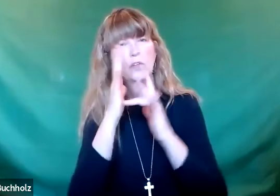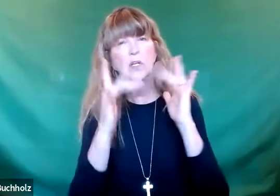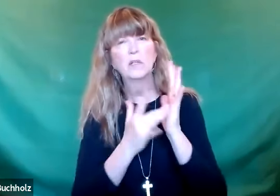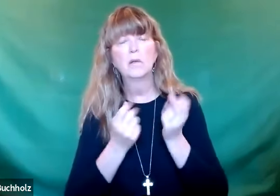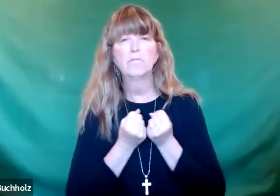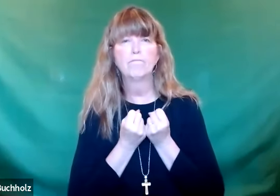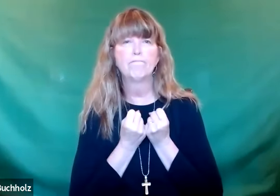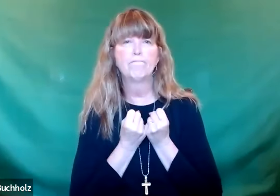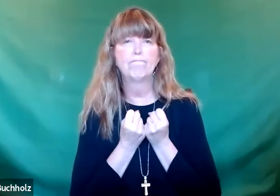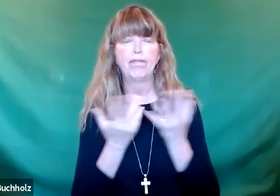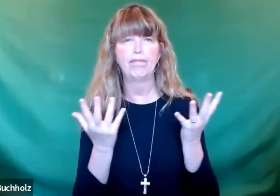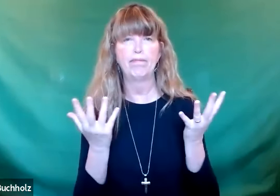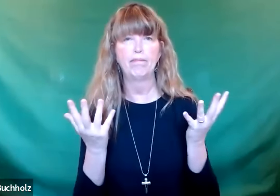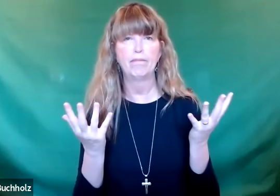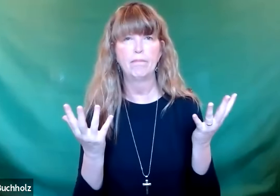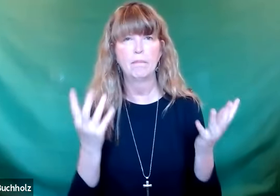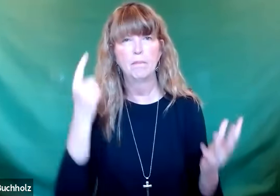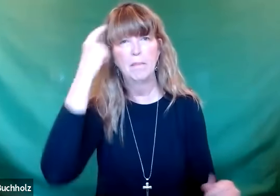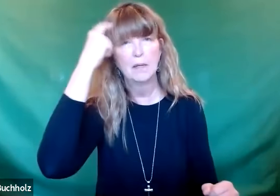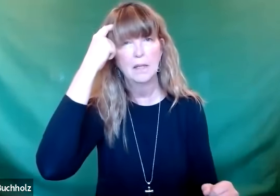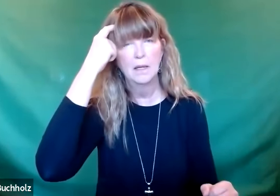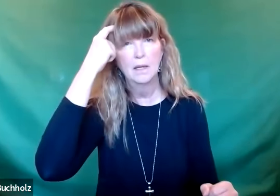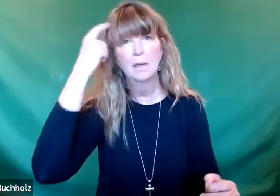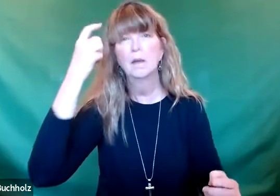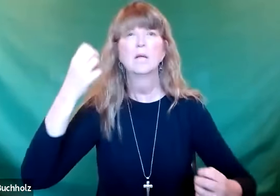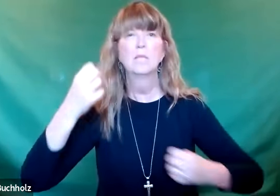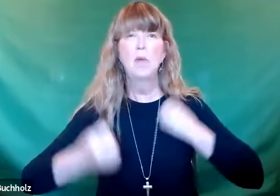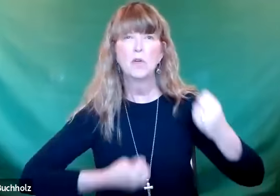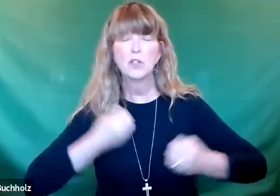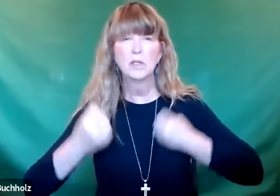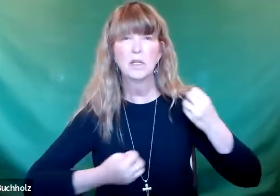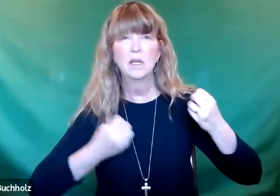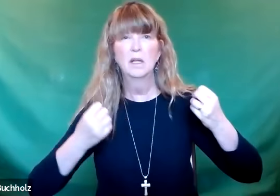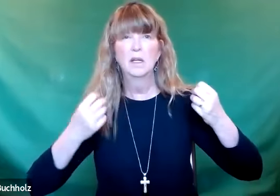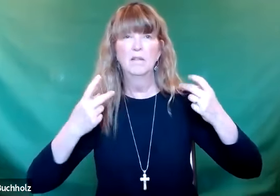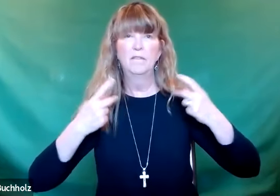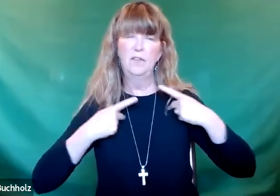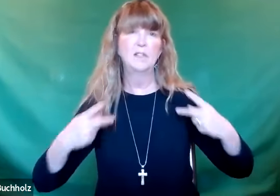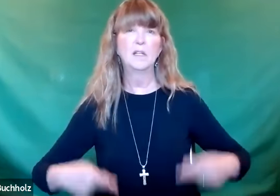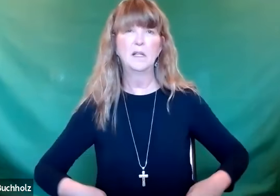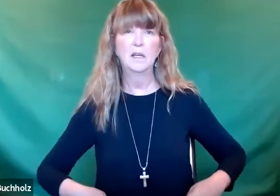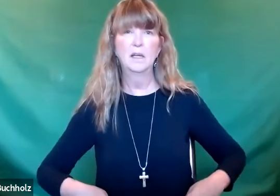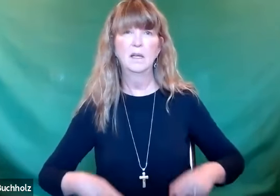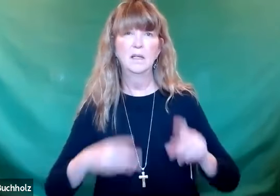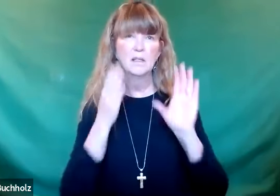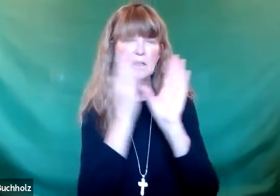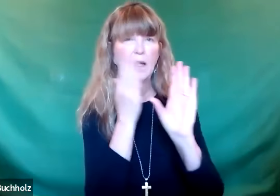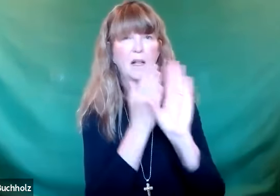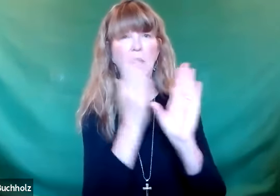So I want you to picture, without a doubt, that Jesus was exhausted mentally, emotionally, physically,